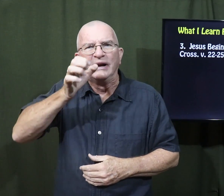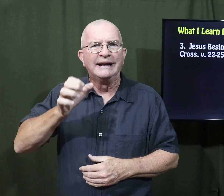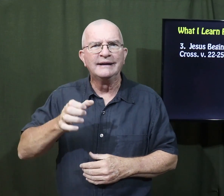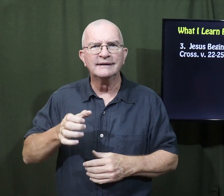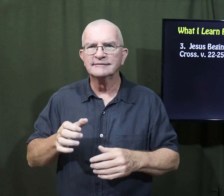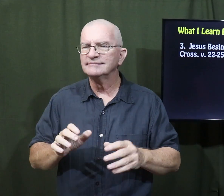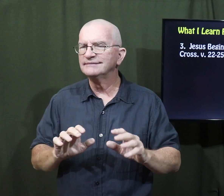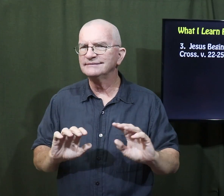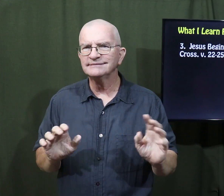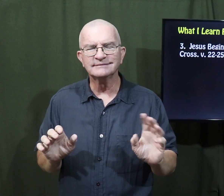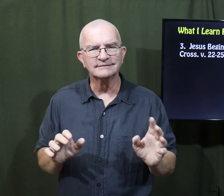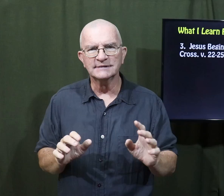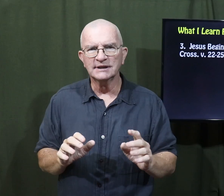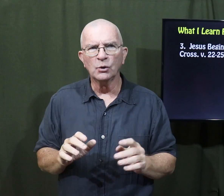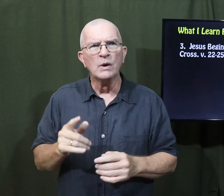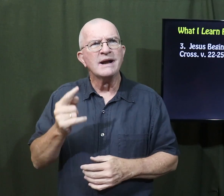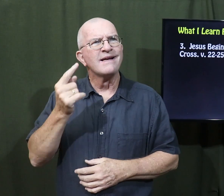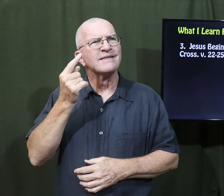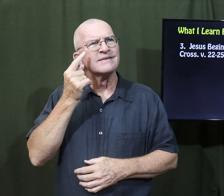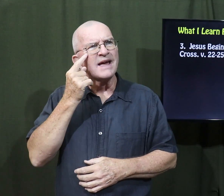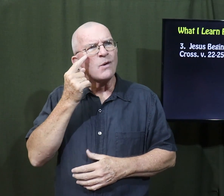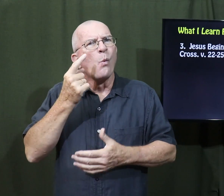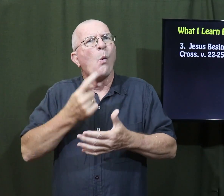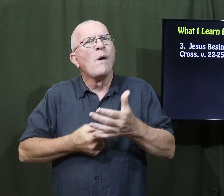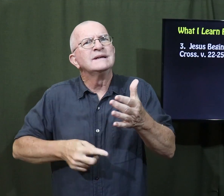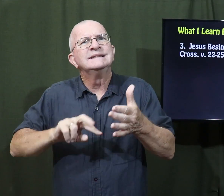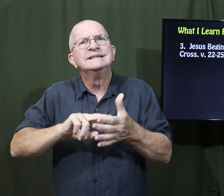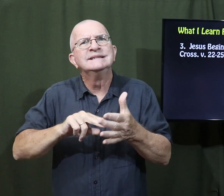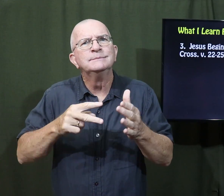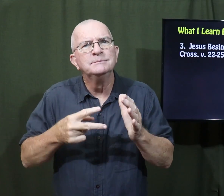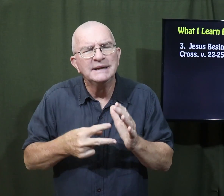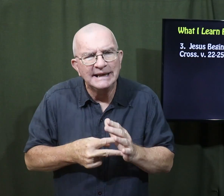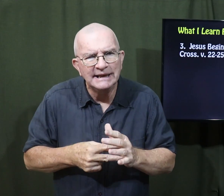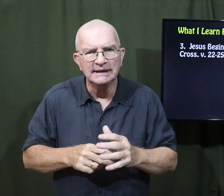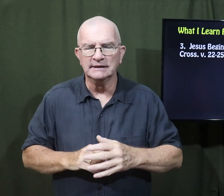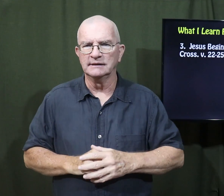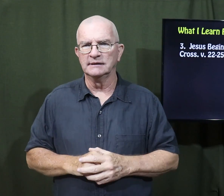a little drink. No, it's we need to think what does it mean.